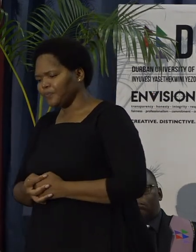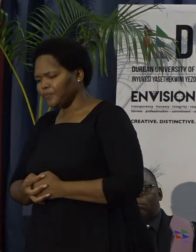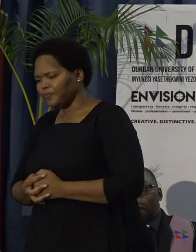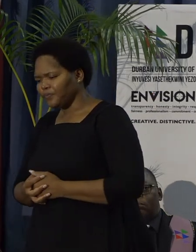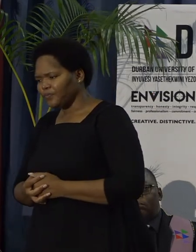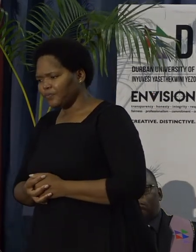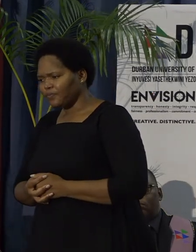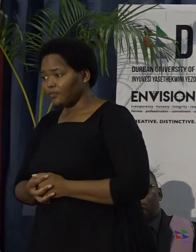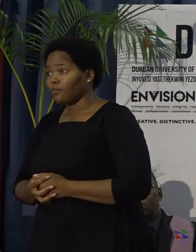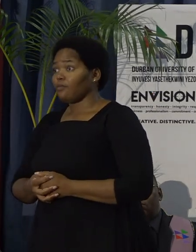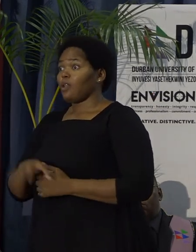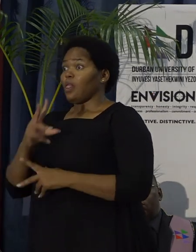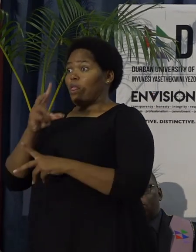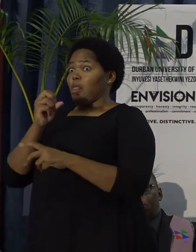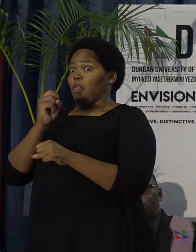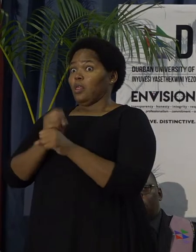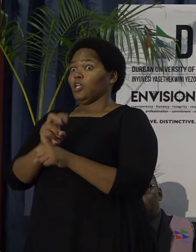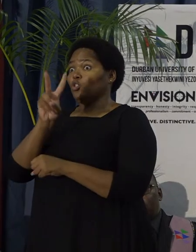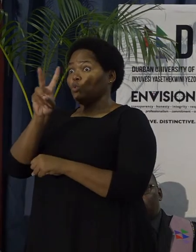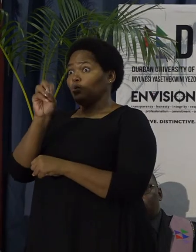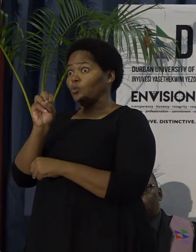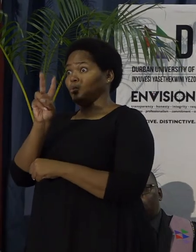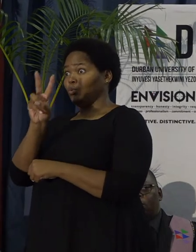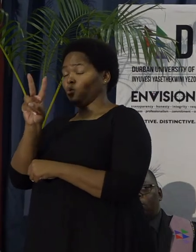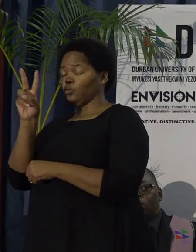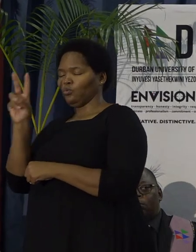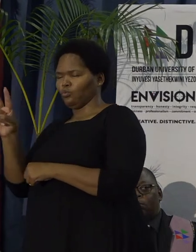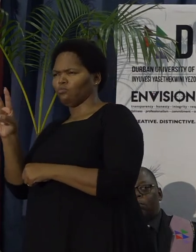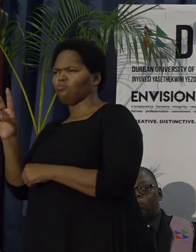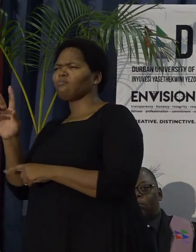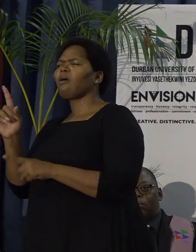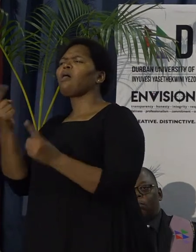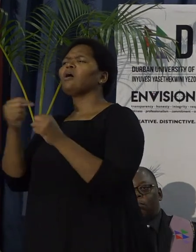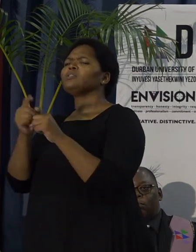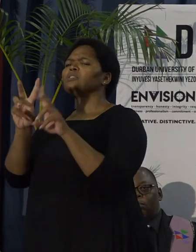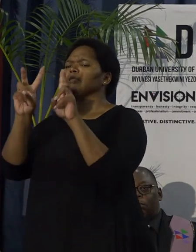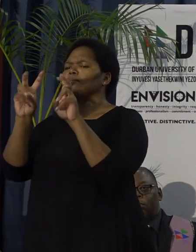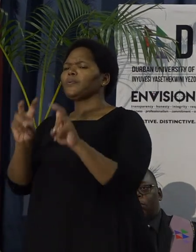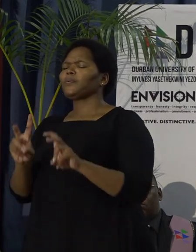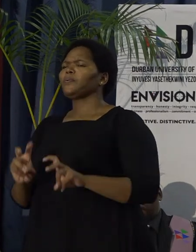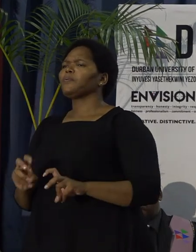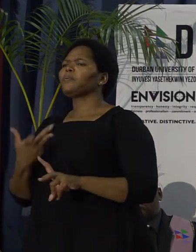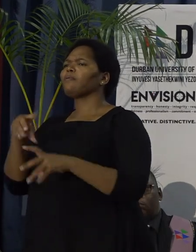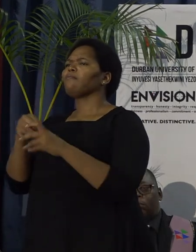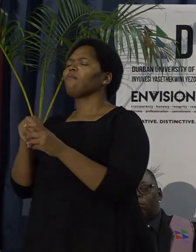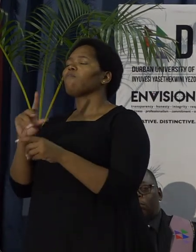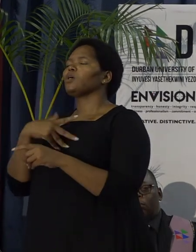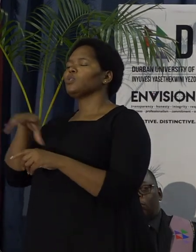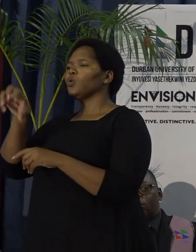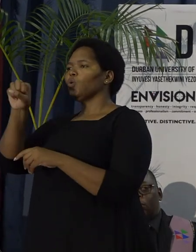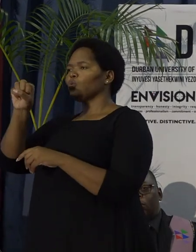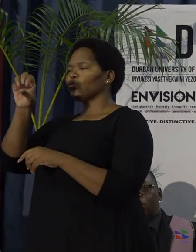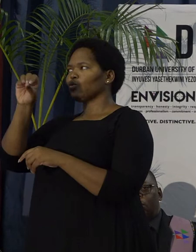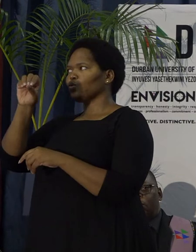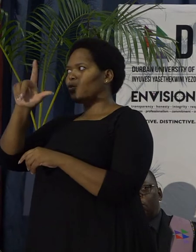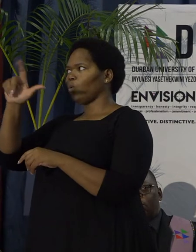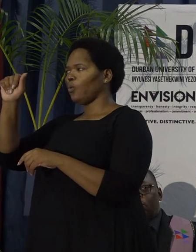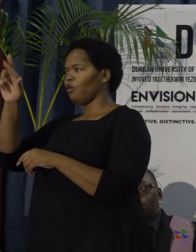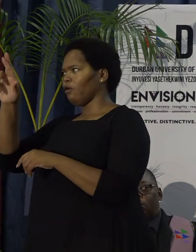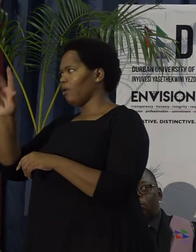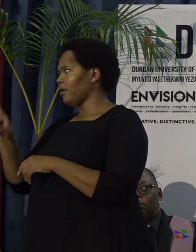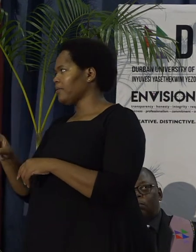In 2022, we conducted a solar feasibility study that involves three sub-projects. Firstly,